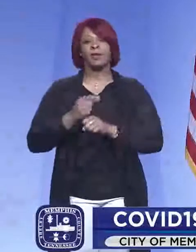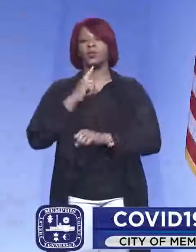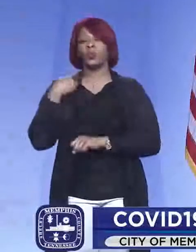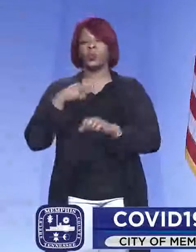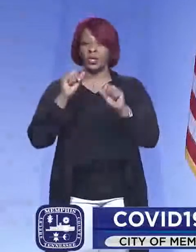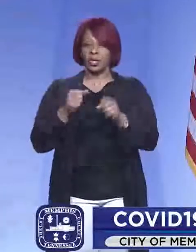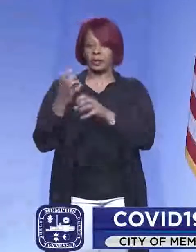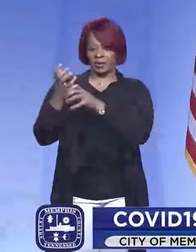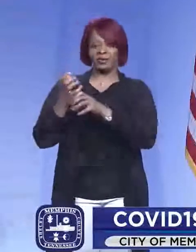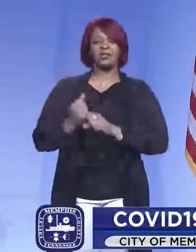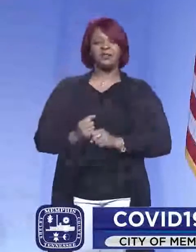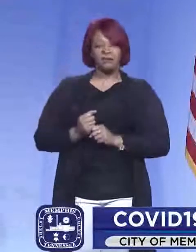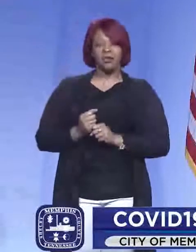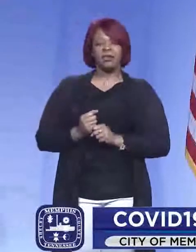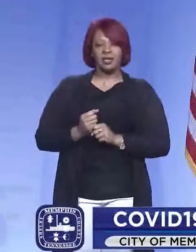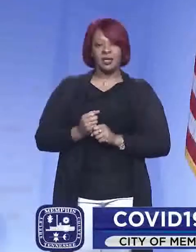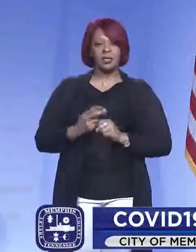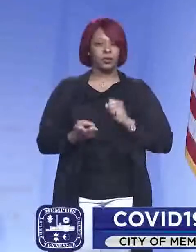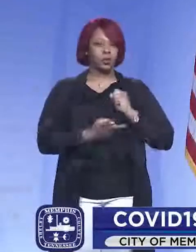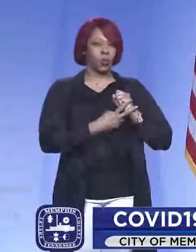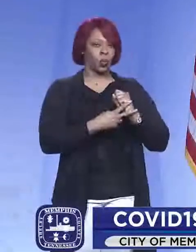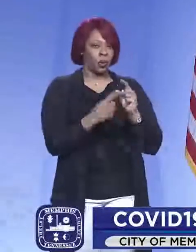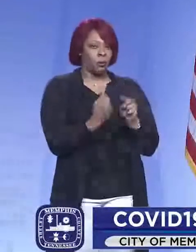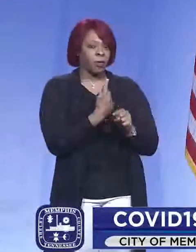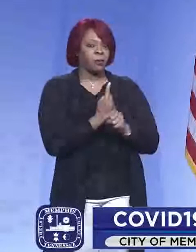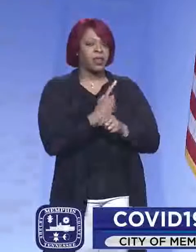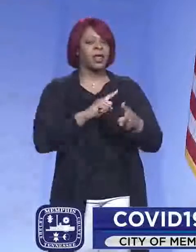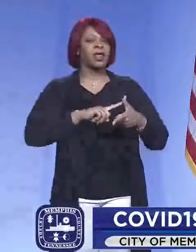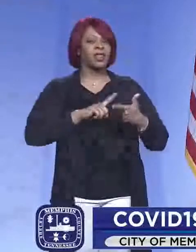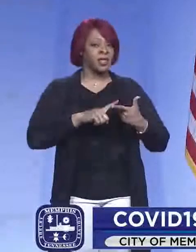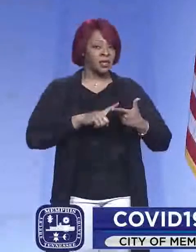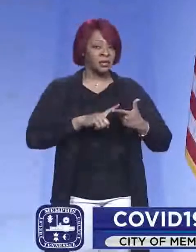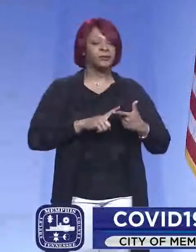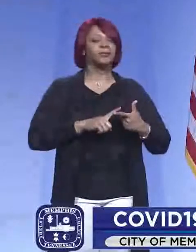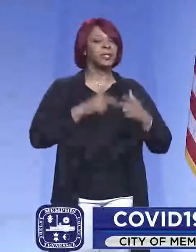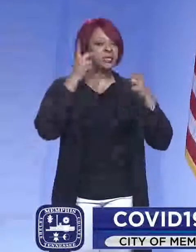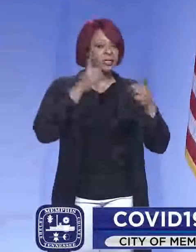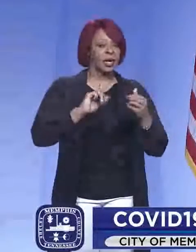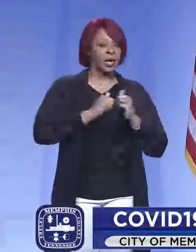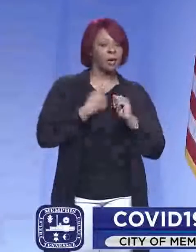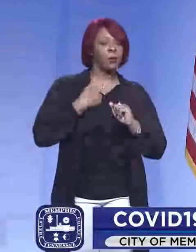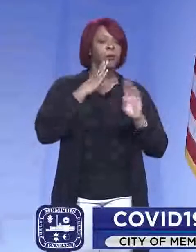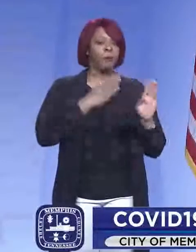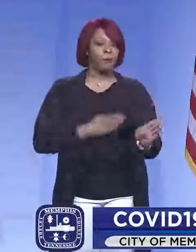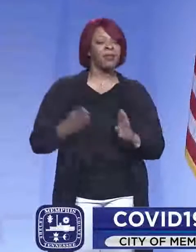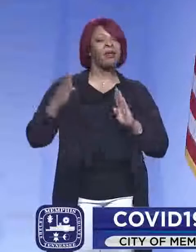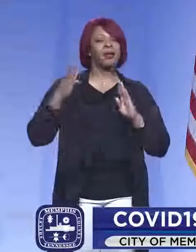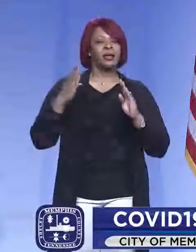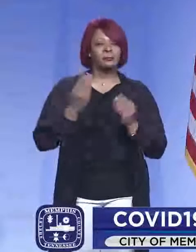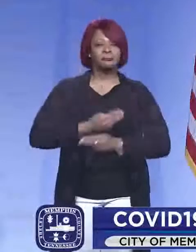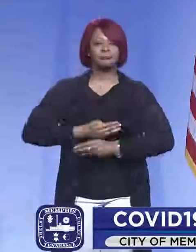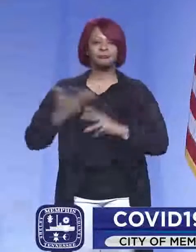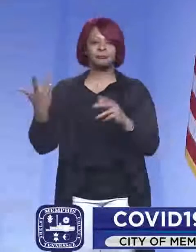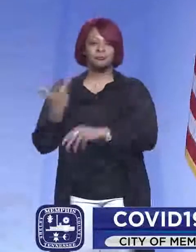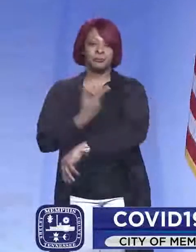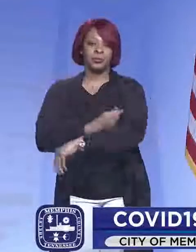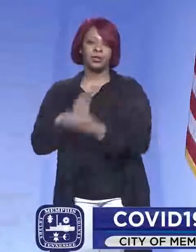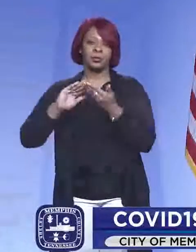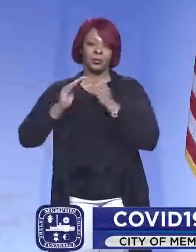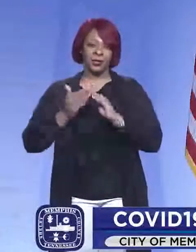we can receive that, store it properly, and then determine how we're going to get that out into our community.